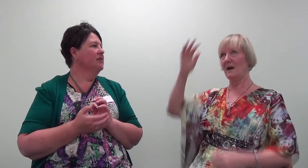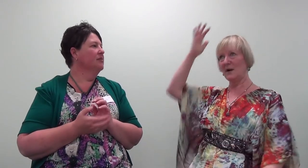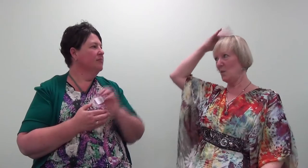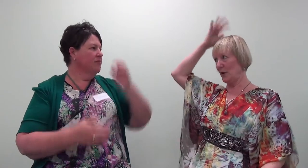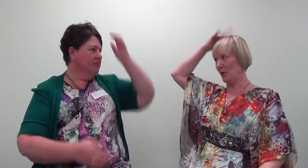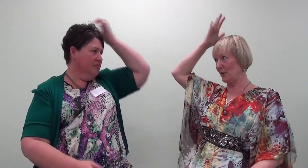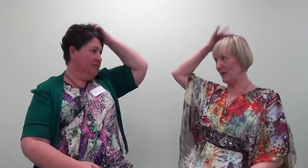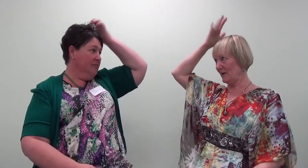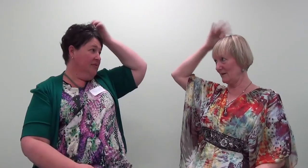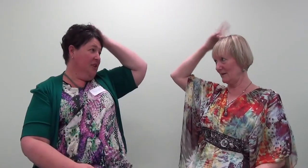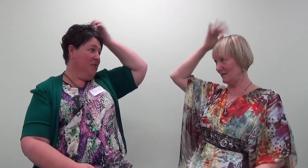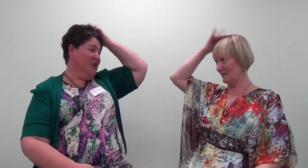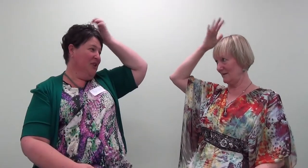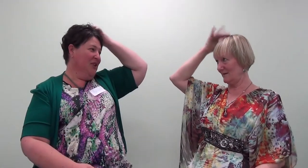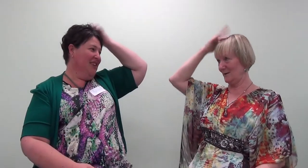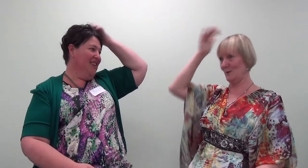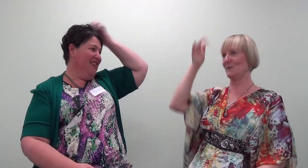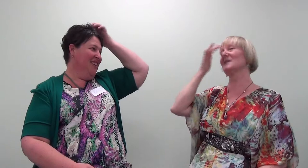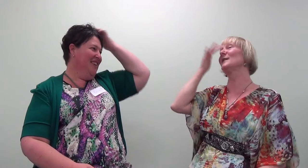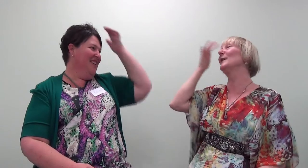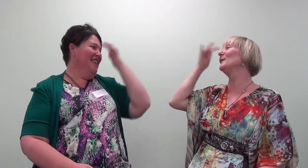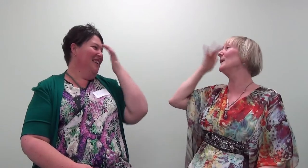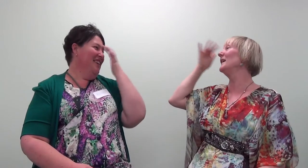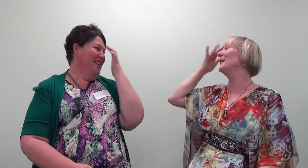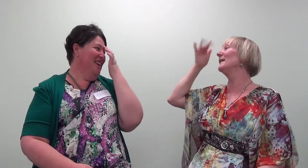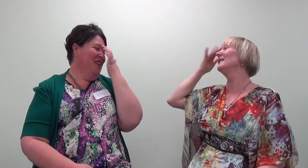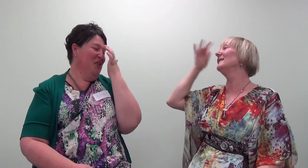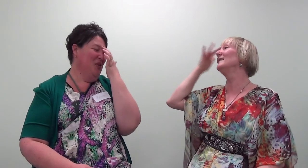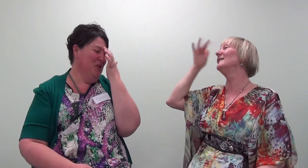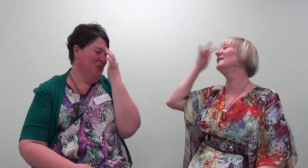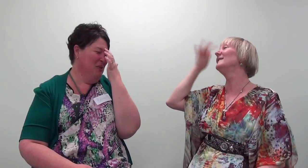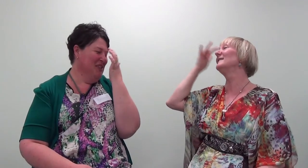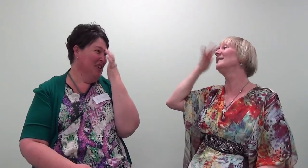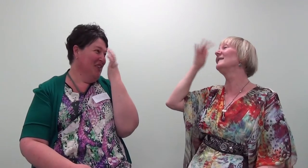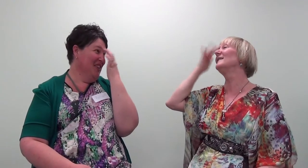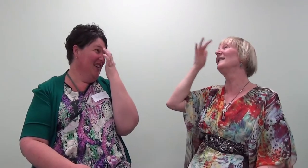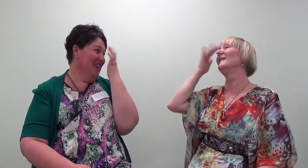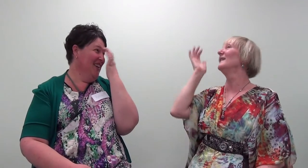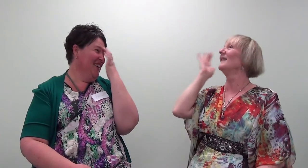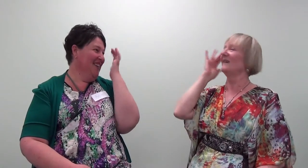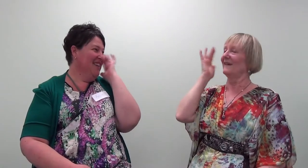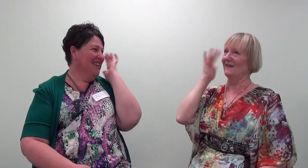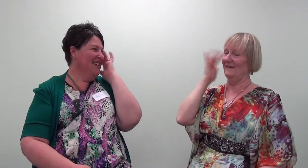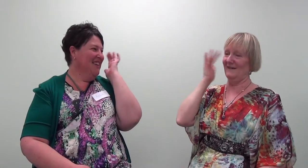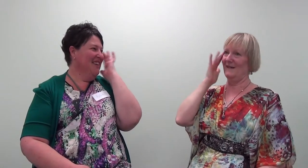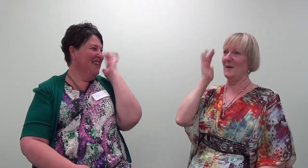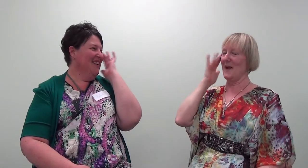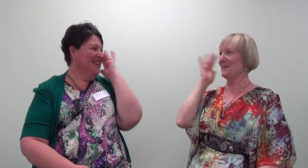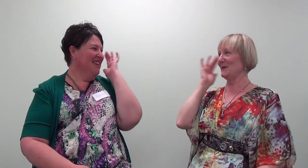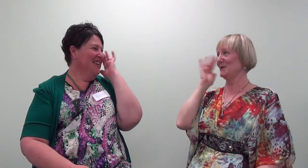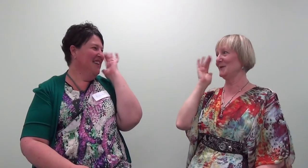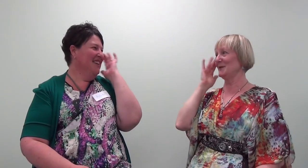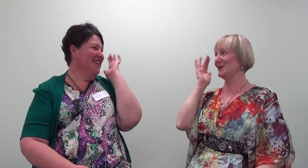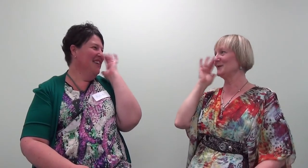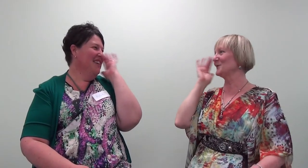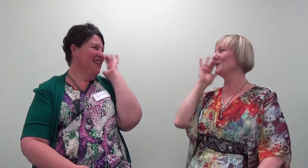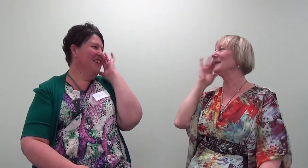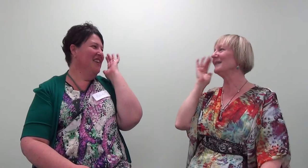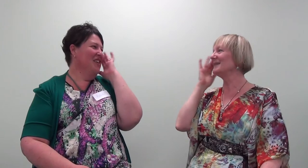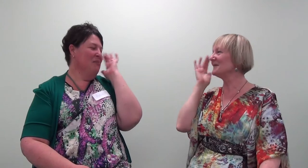I don't want to go there. I don't want to go there. Who wants to go there? Who wants to go there? I'm happy to do this gentle thing. I'm